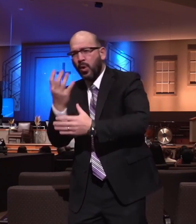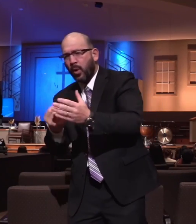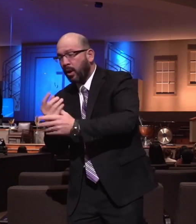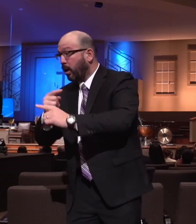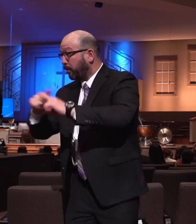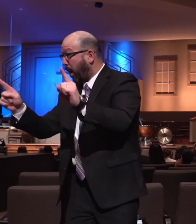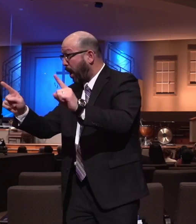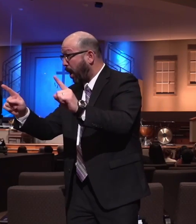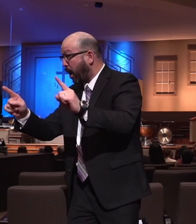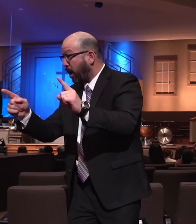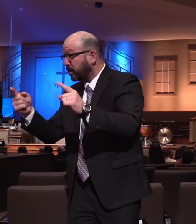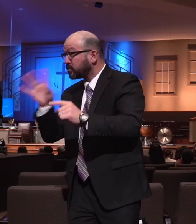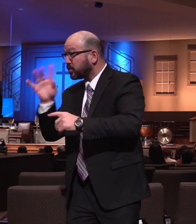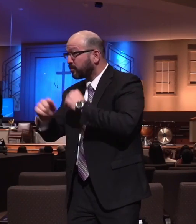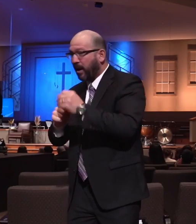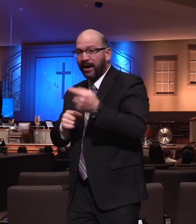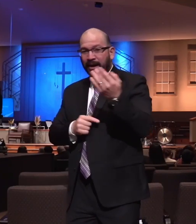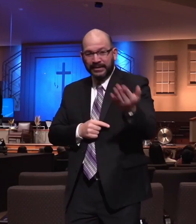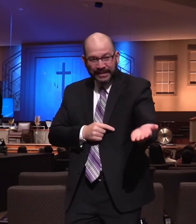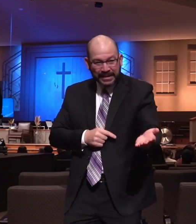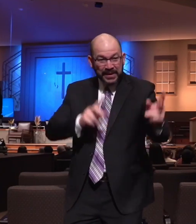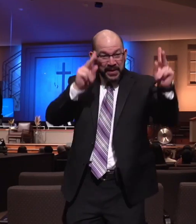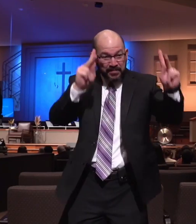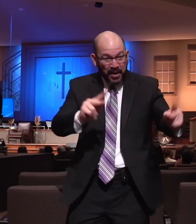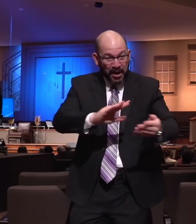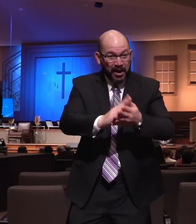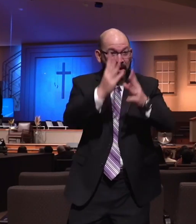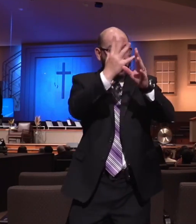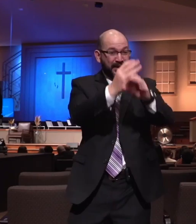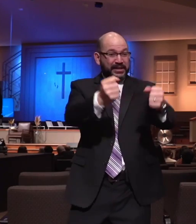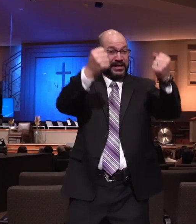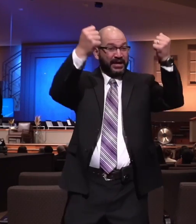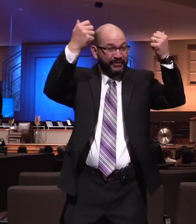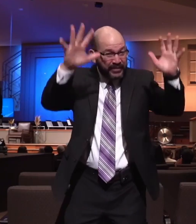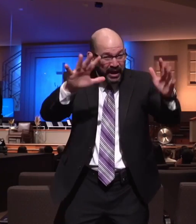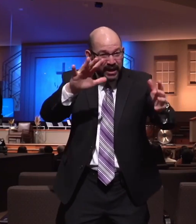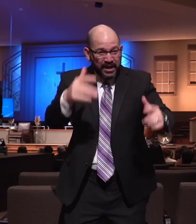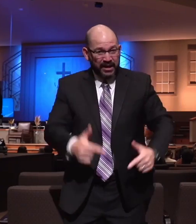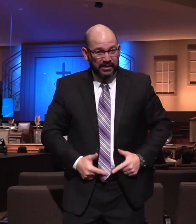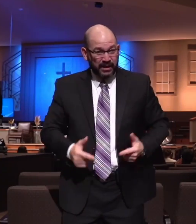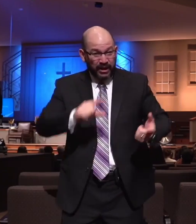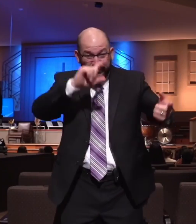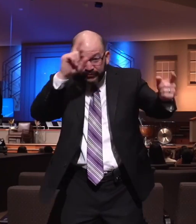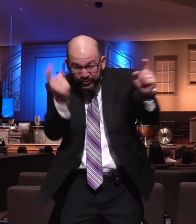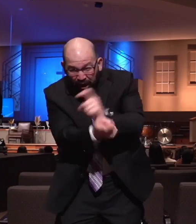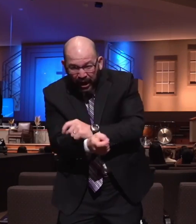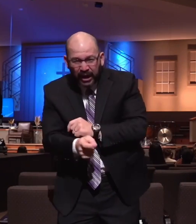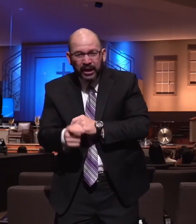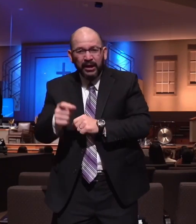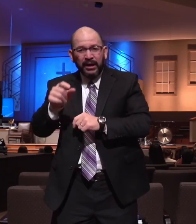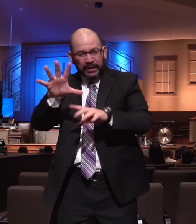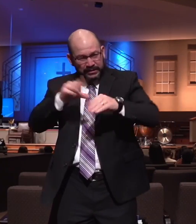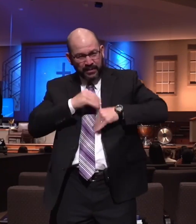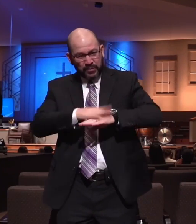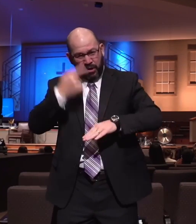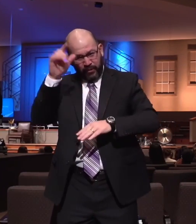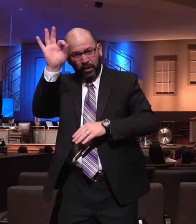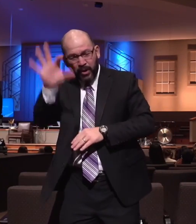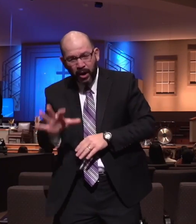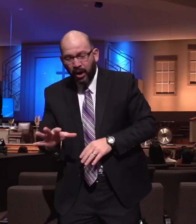when they start talking about souls that were saved and lives that were changed and preachers that were called, there's a special joy in their heart